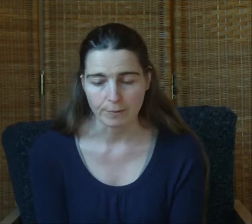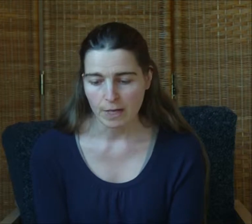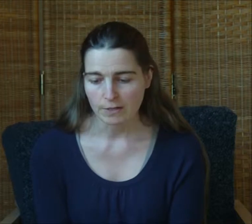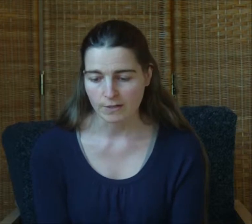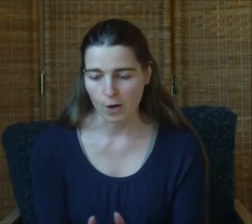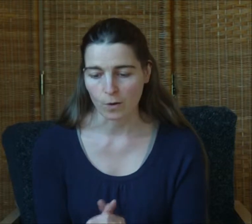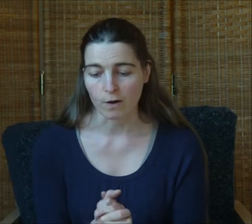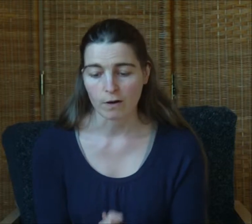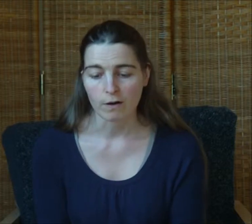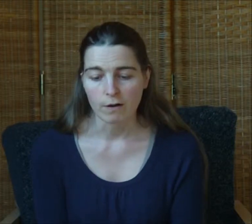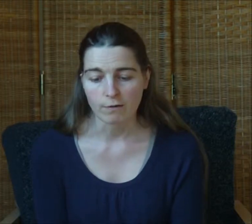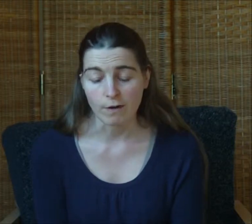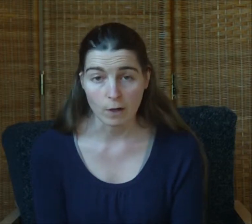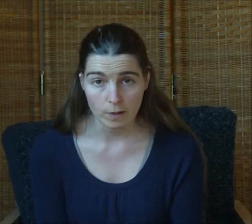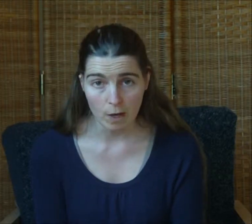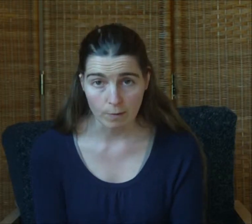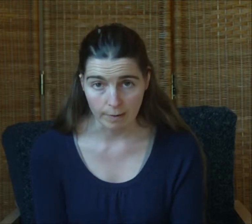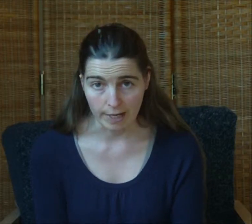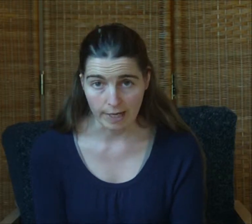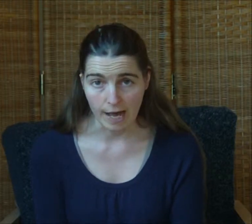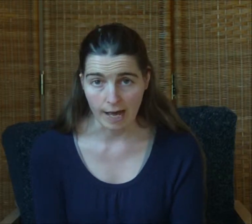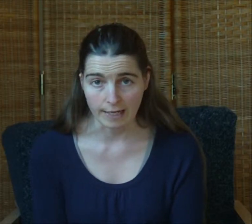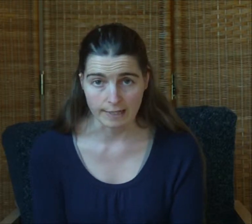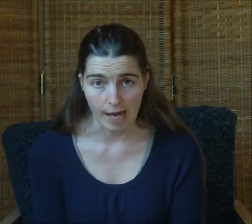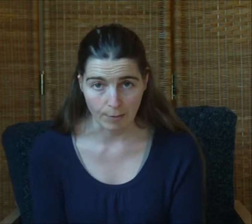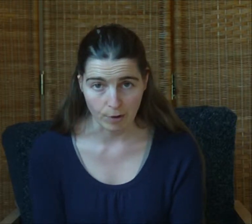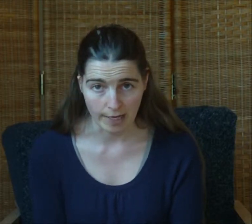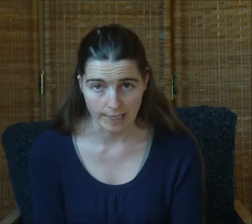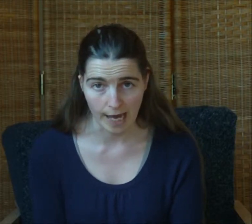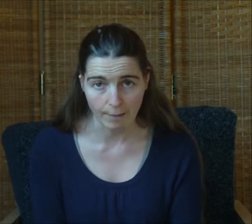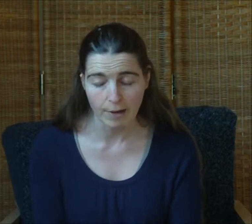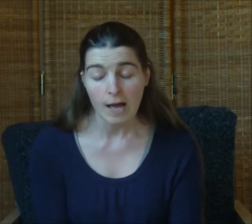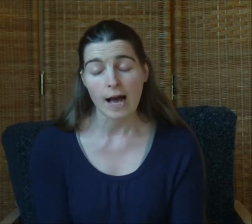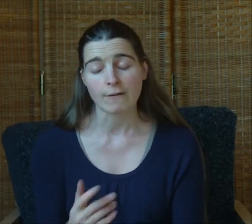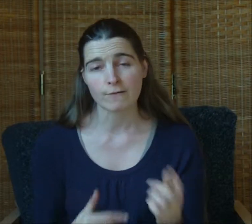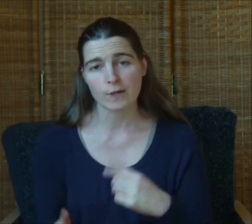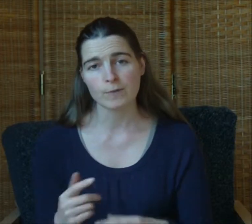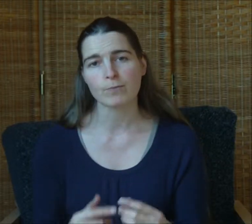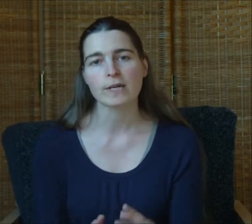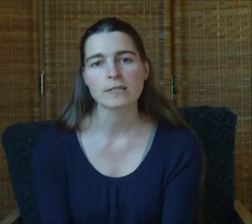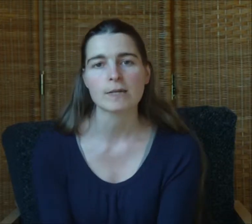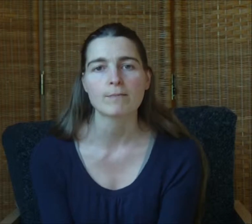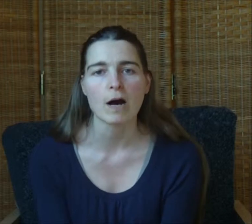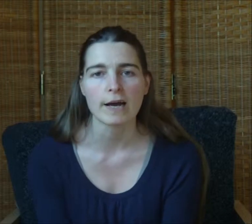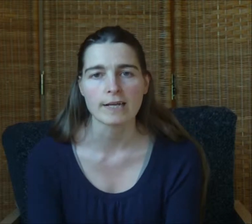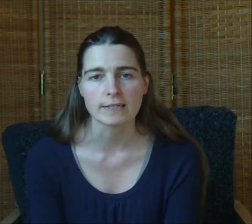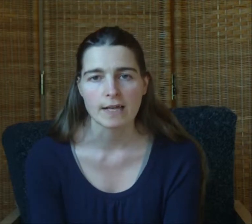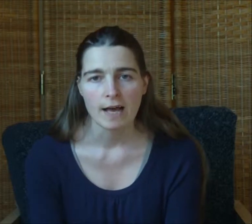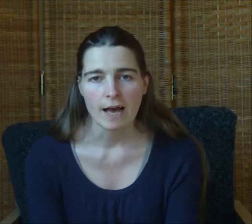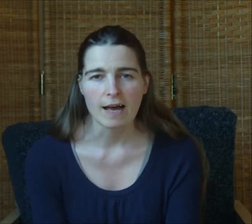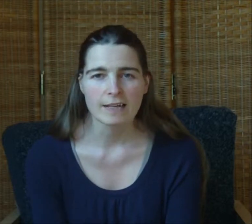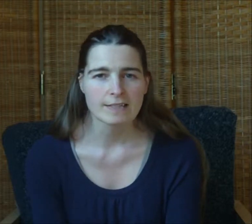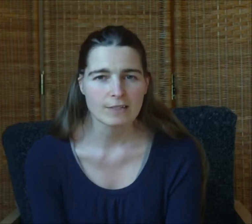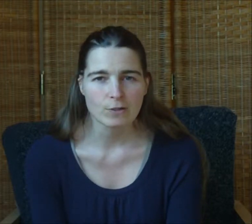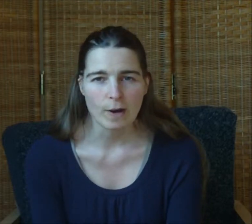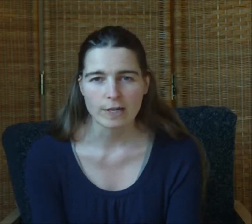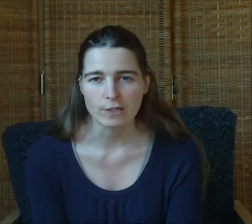so follow along with me and tap where I tap and first bring to mind a situation